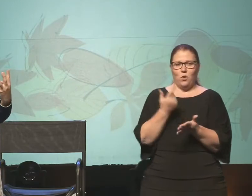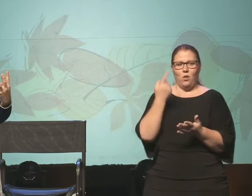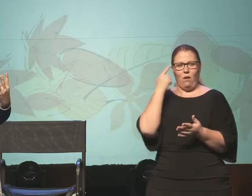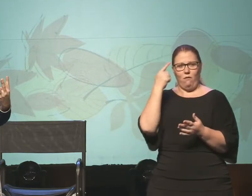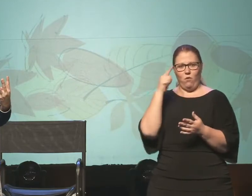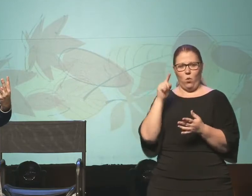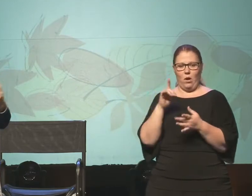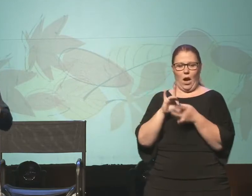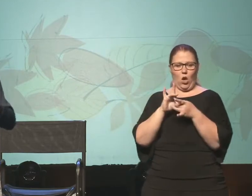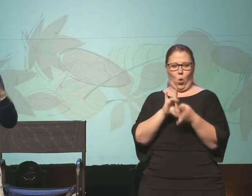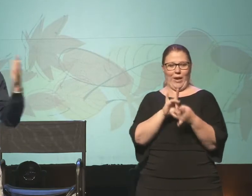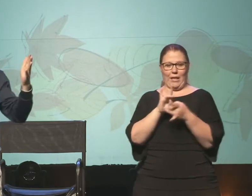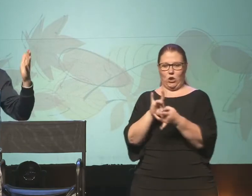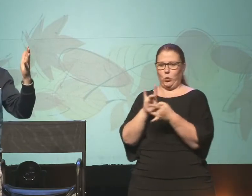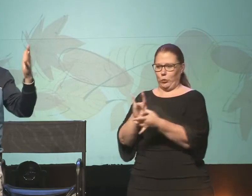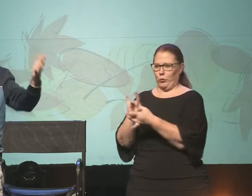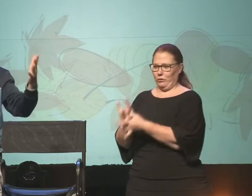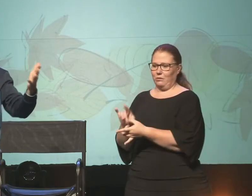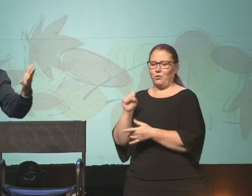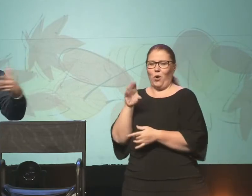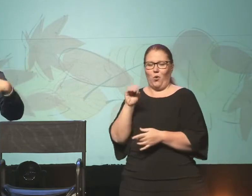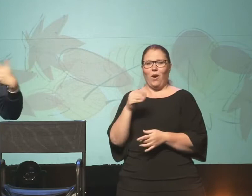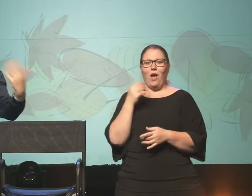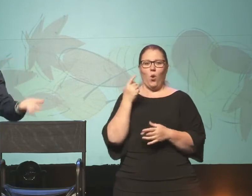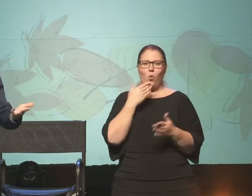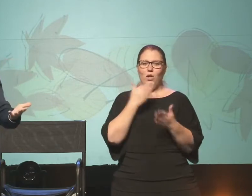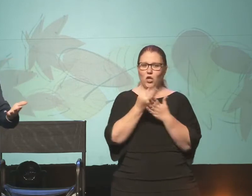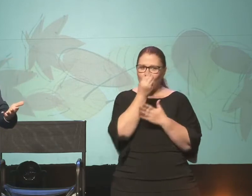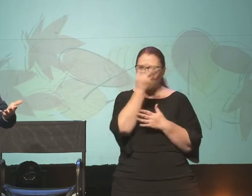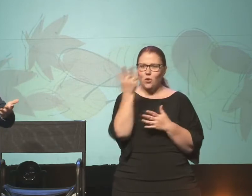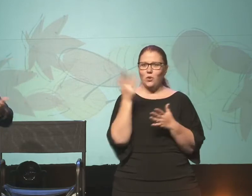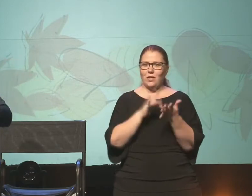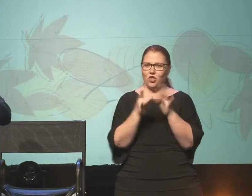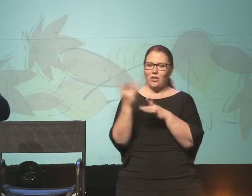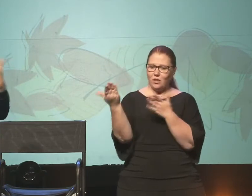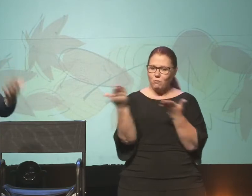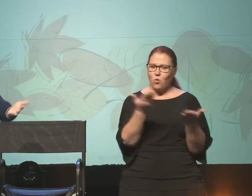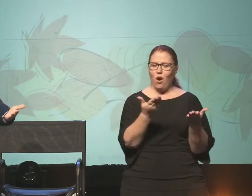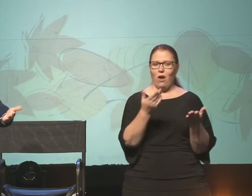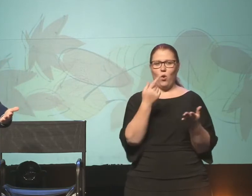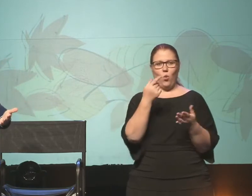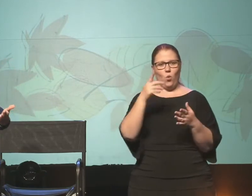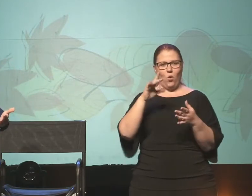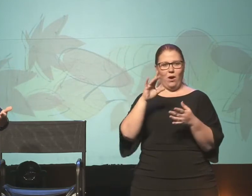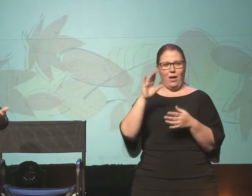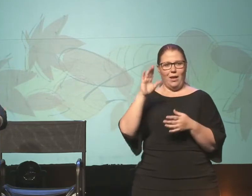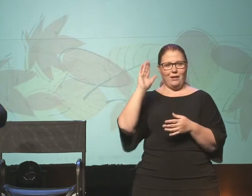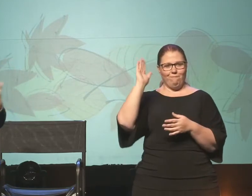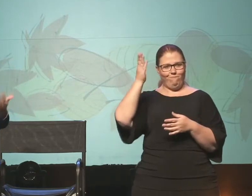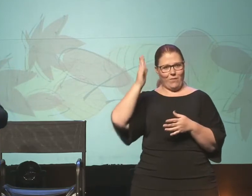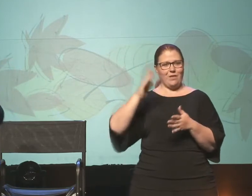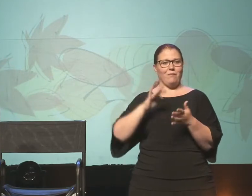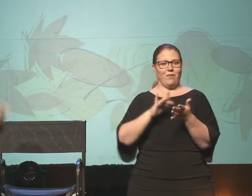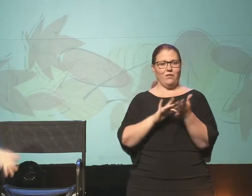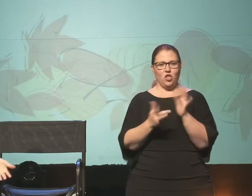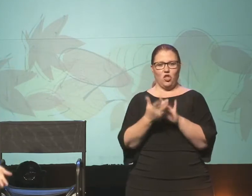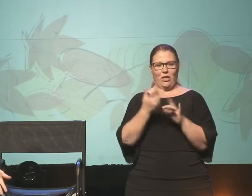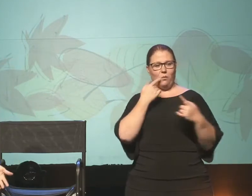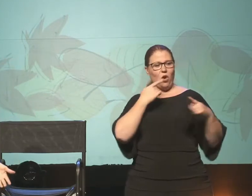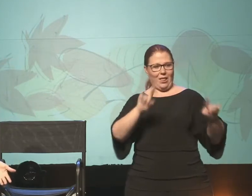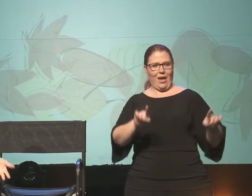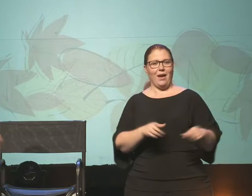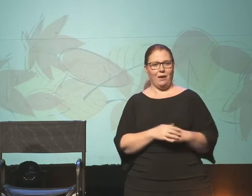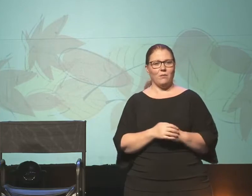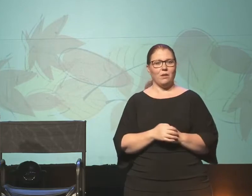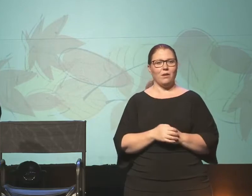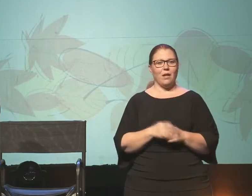four according tos. So there's one good news that Jesus brought. There's one message that Jesus came teaching and proclaiming.